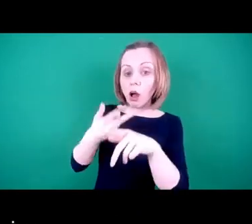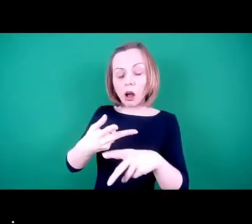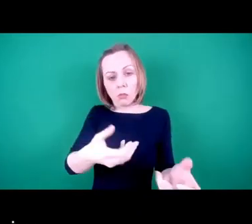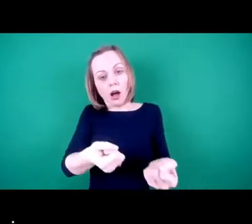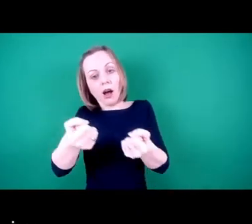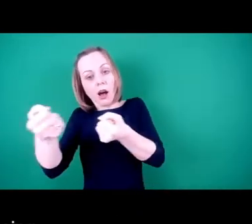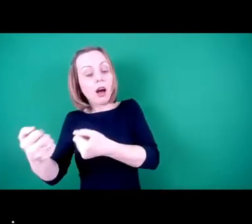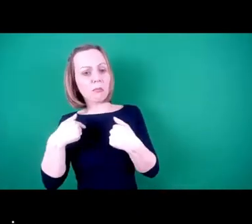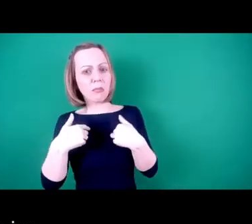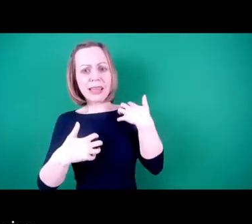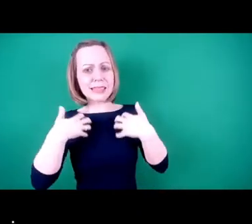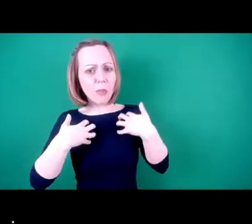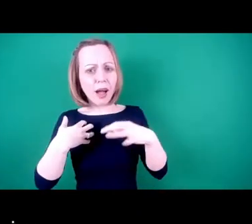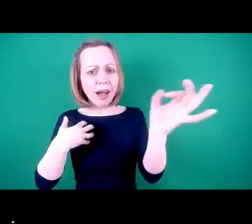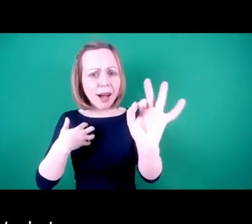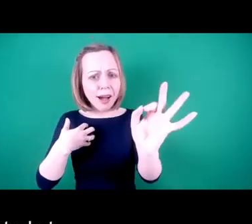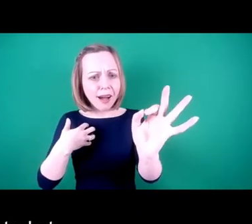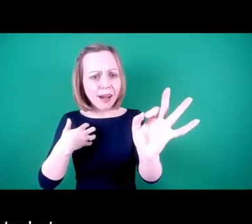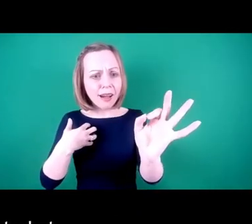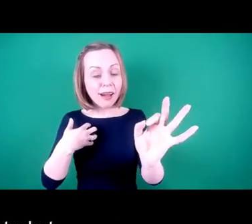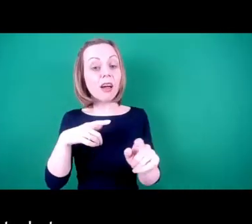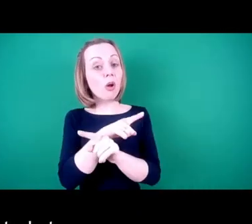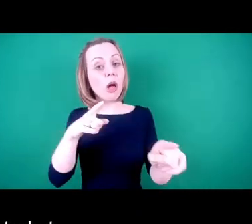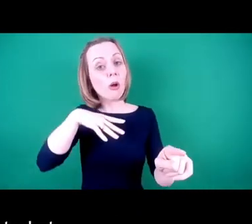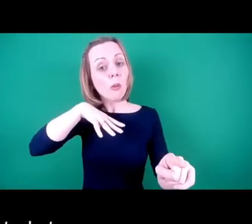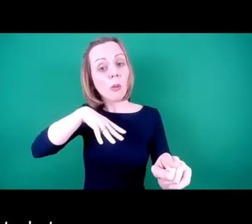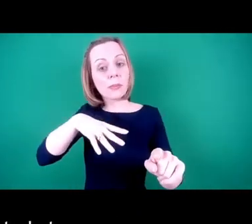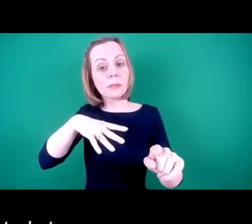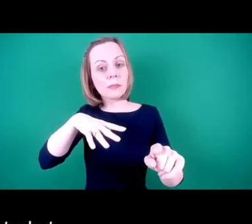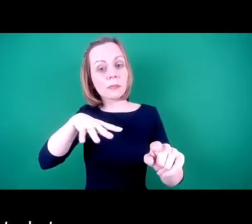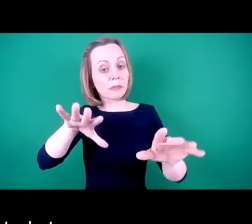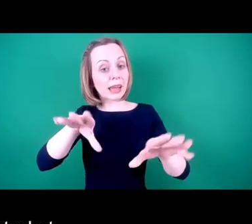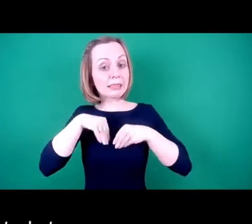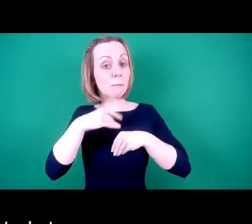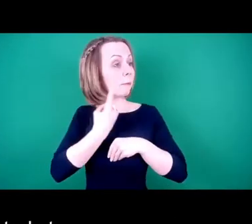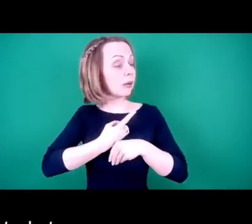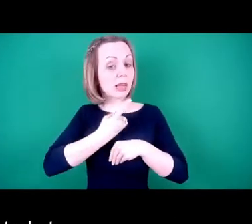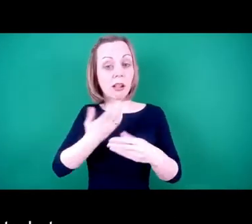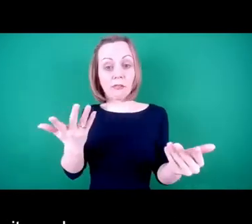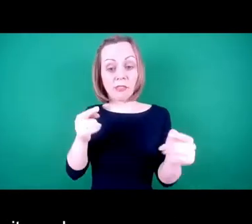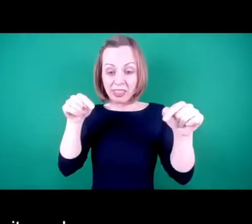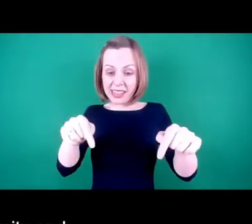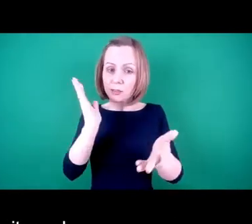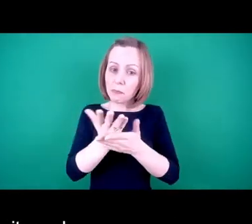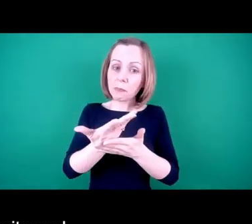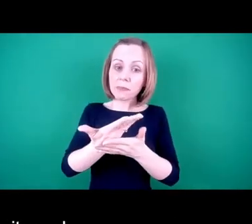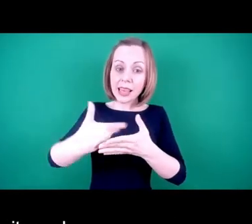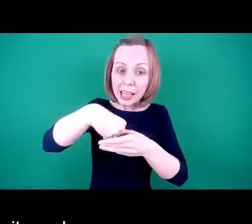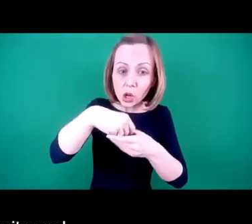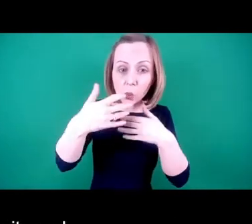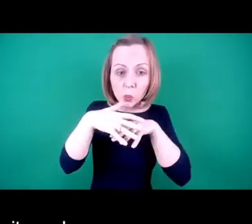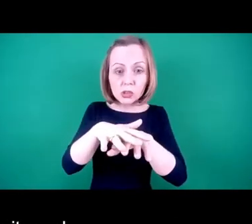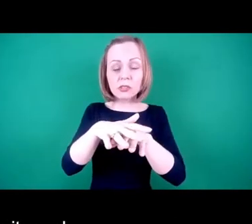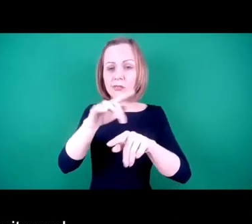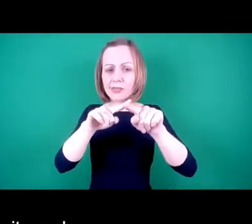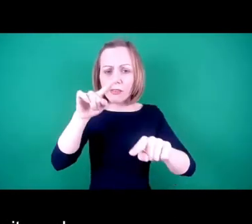It's about being accepted for who we are, which is about what this is about. It's about inclusion, diversity and